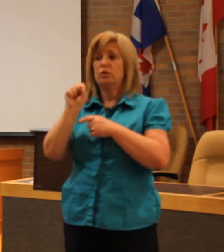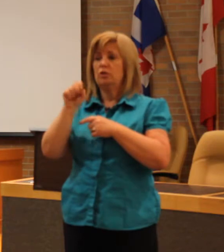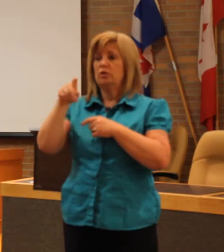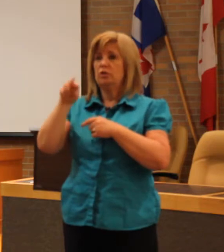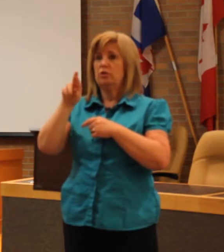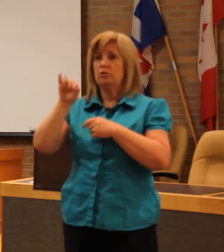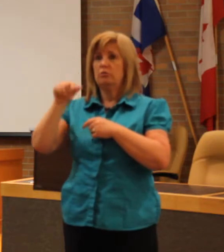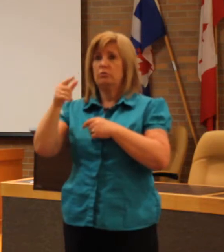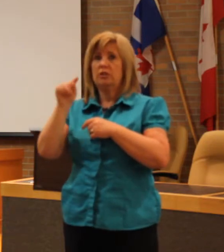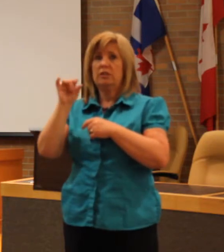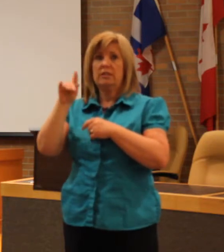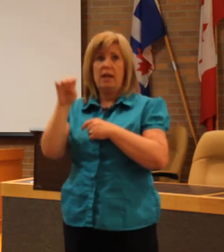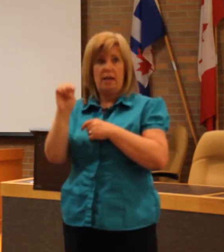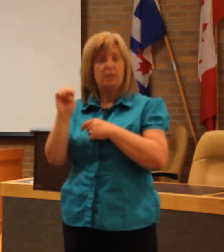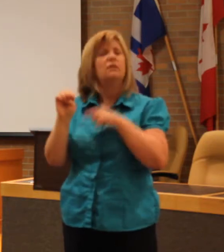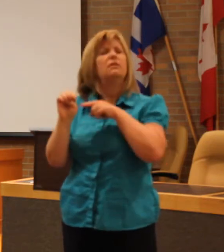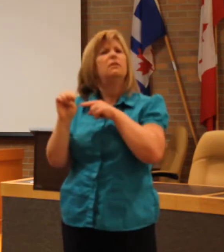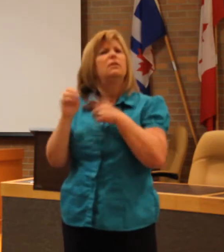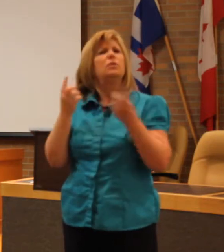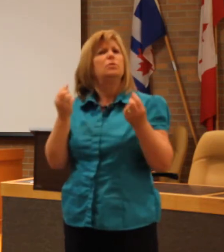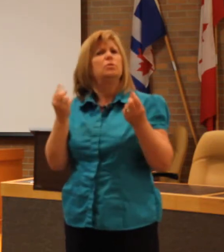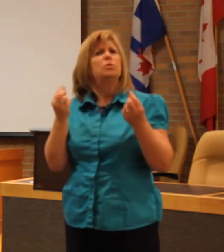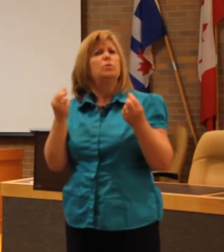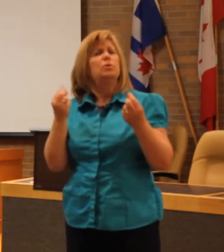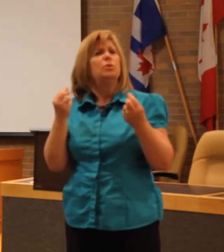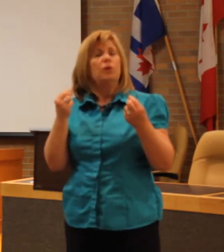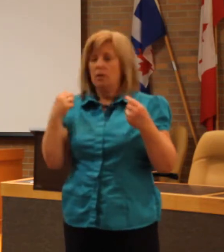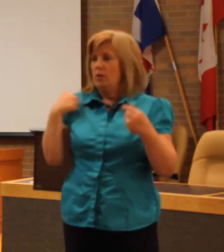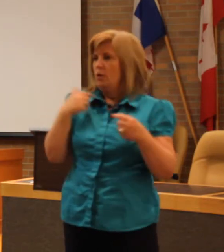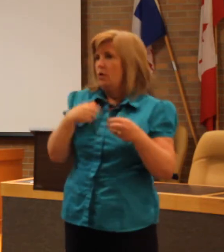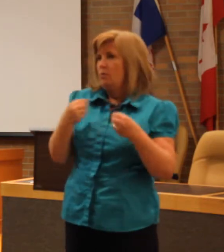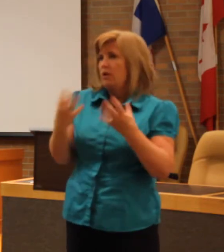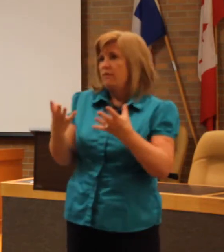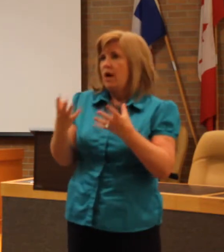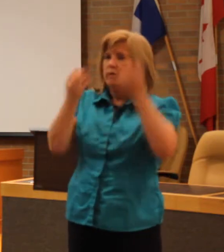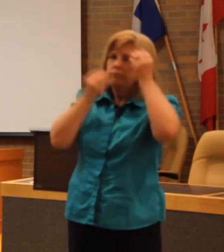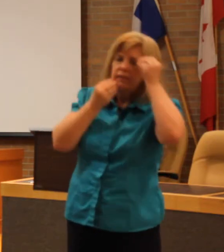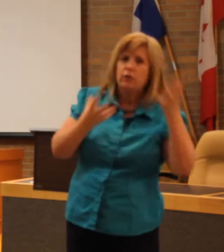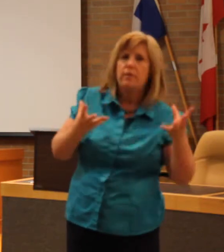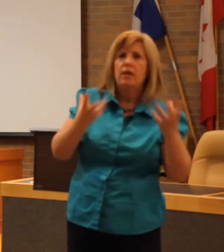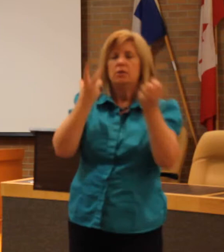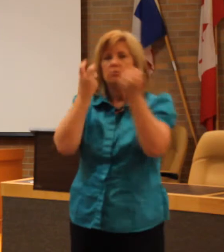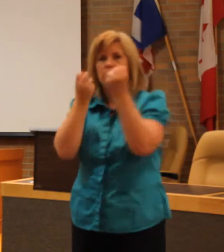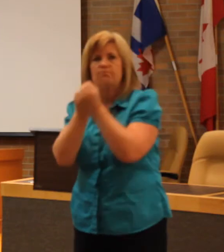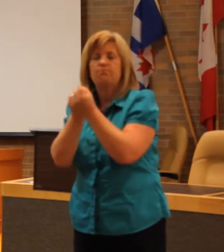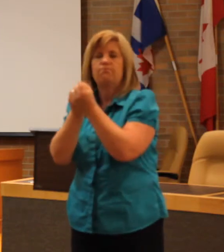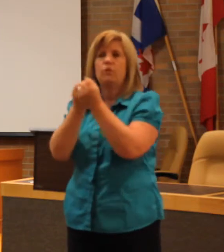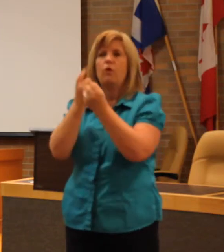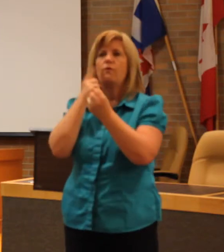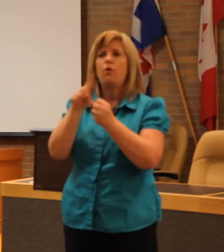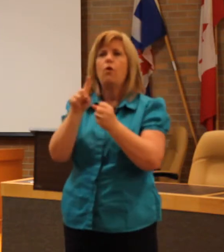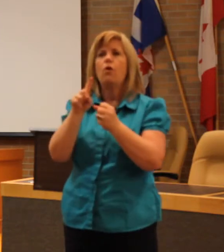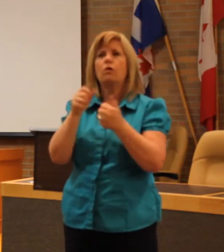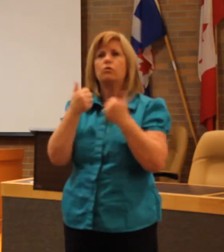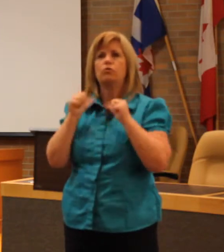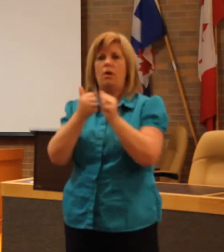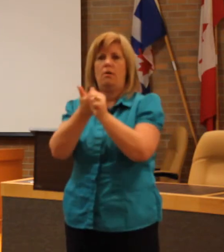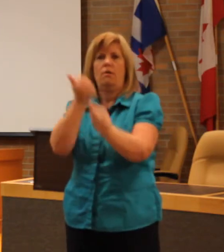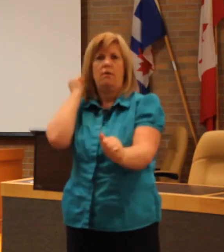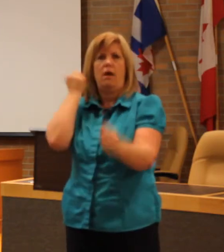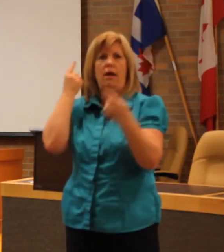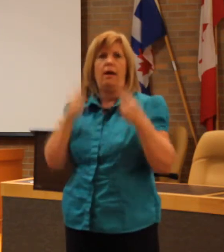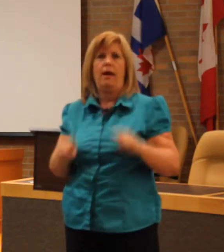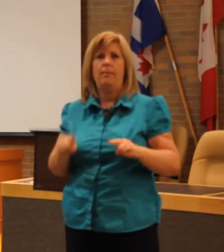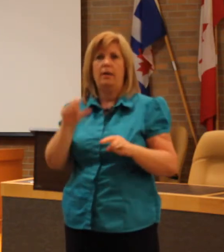Springtide Resources does is we provide resources and information to help prevent abuse and help